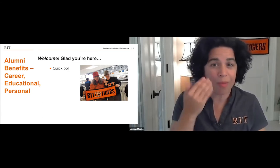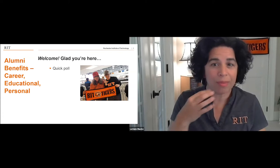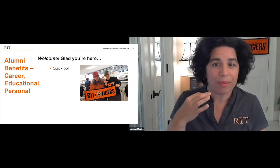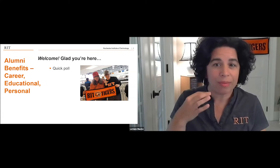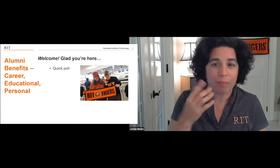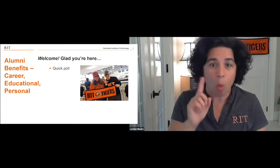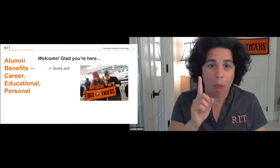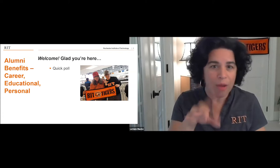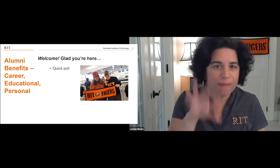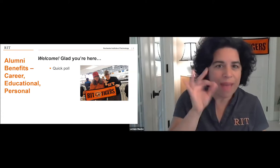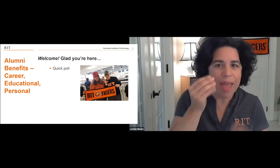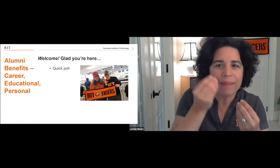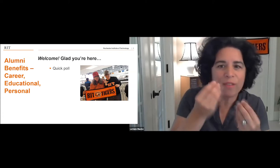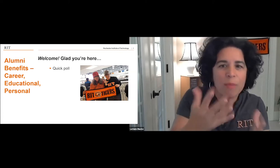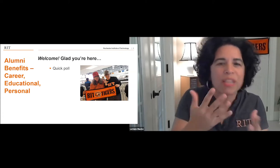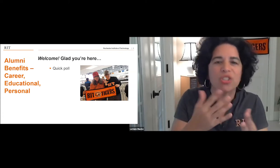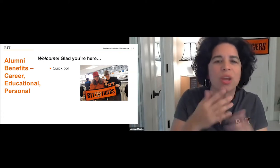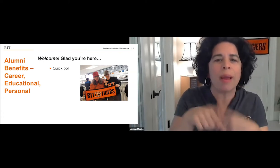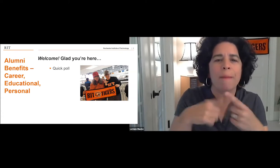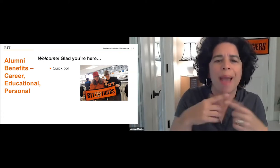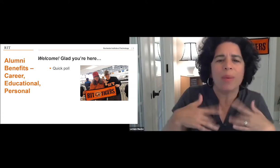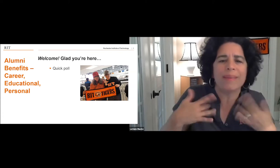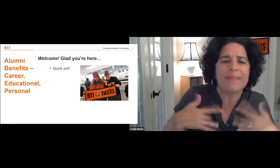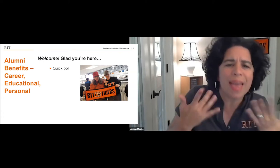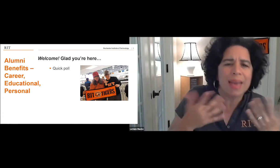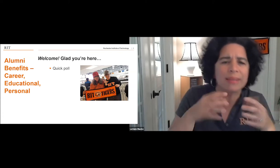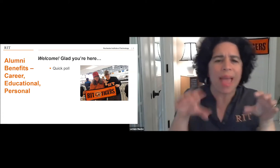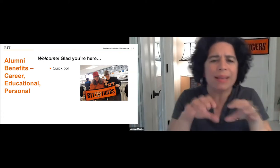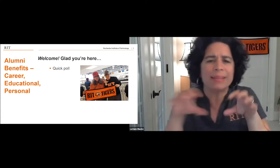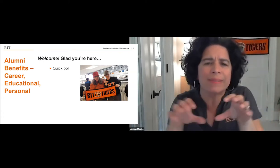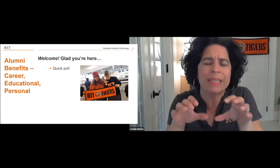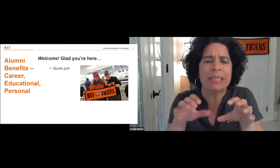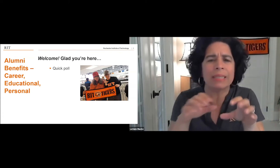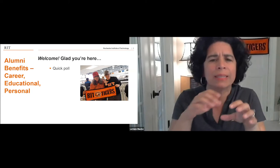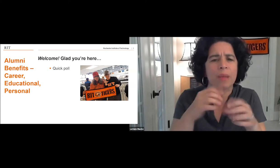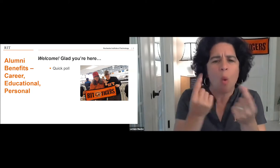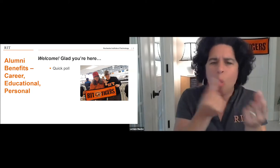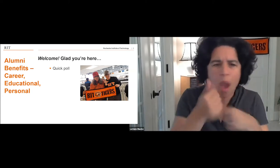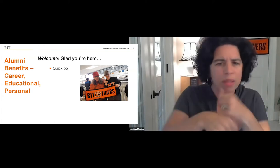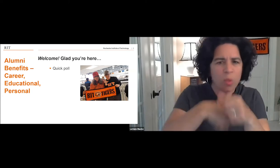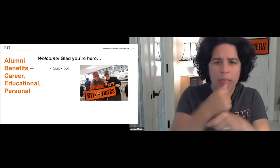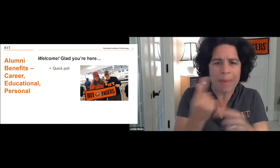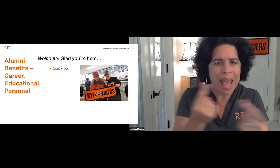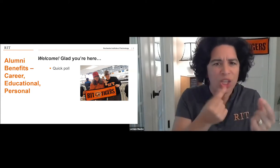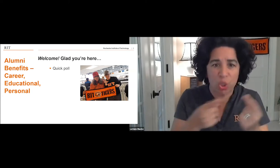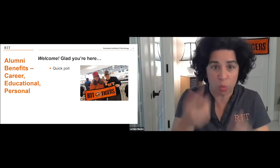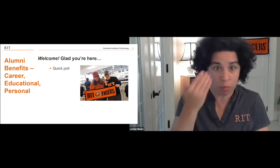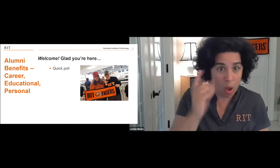This one is a yes or no. Do you know where to find information about RIT, NTID events and activities